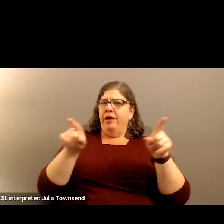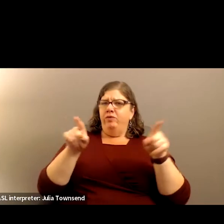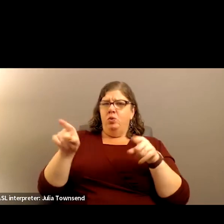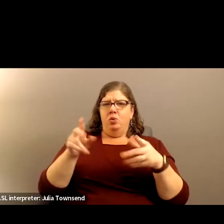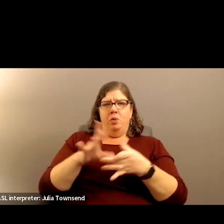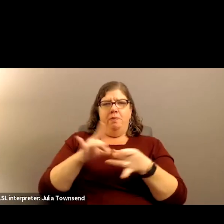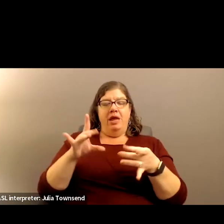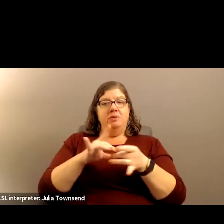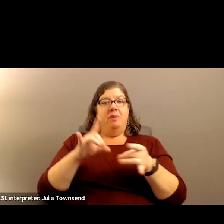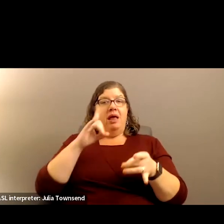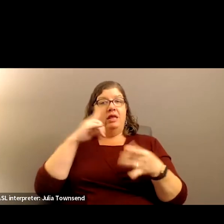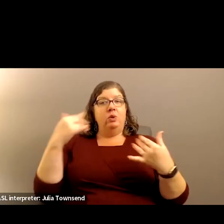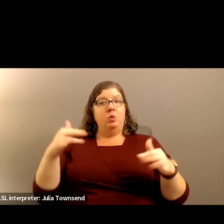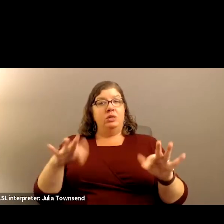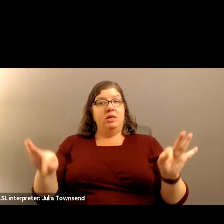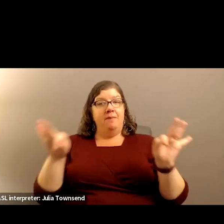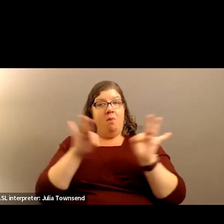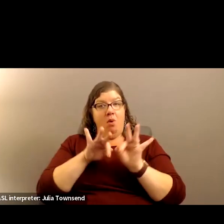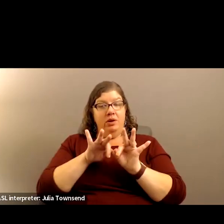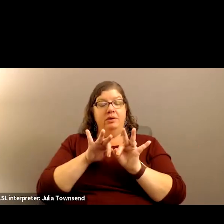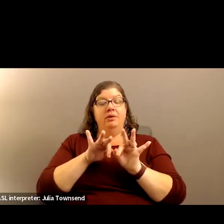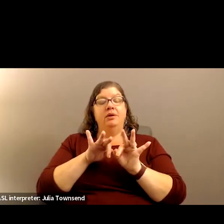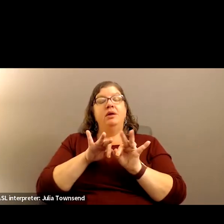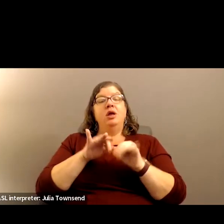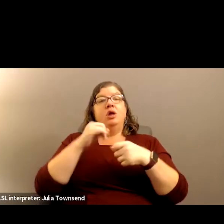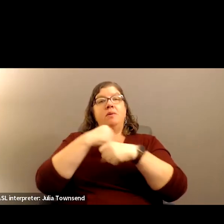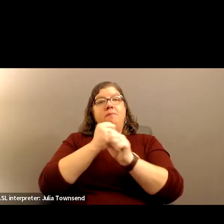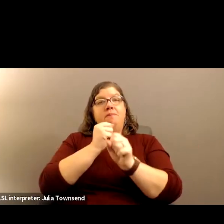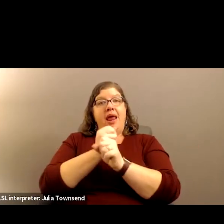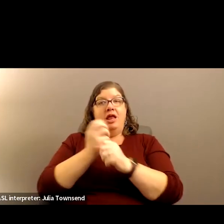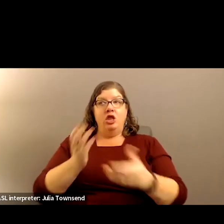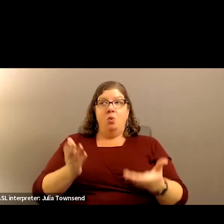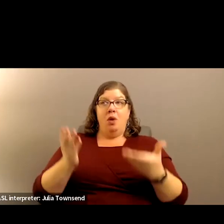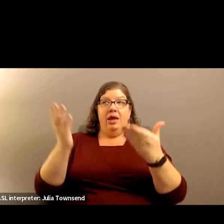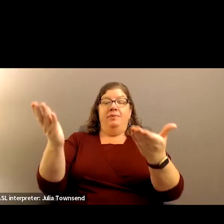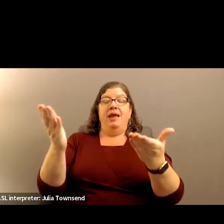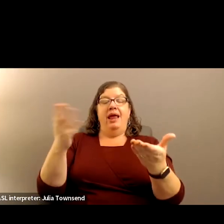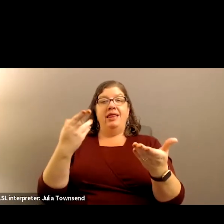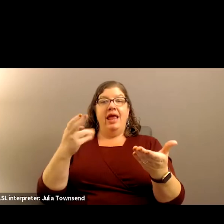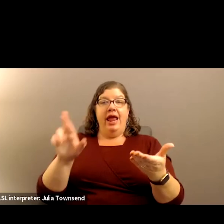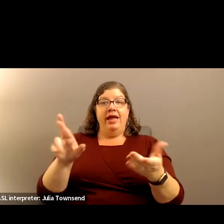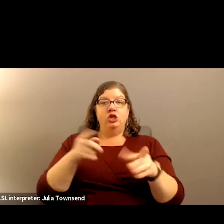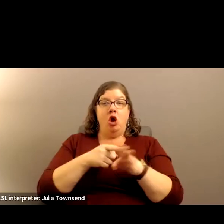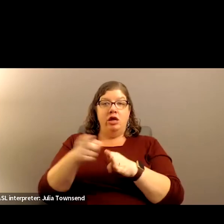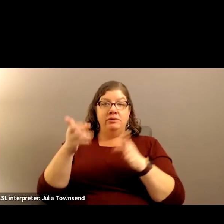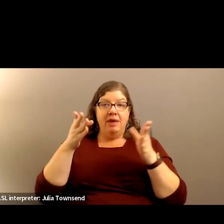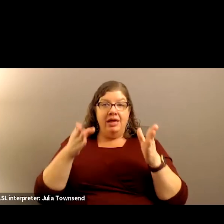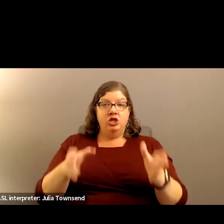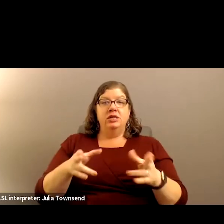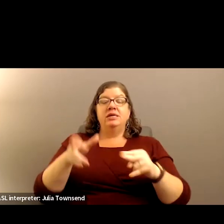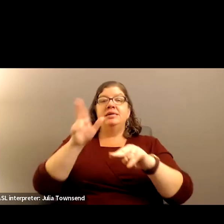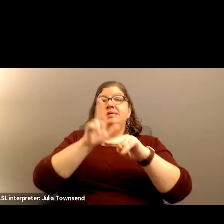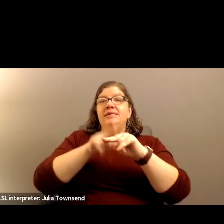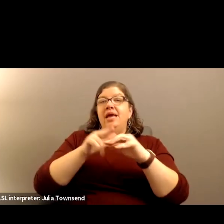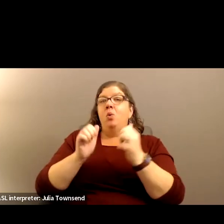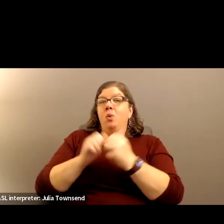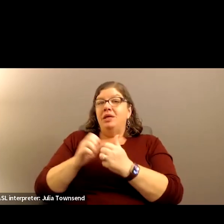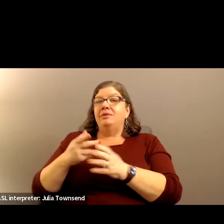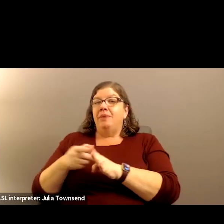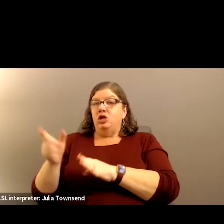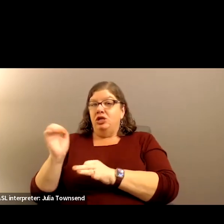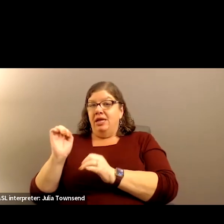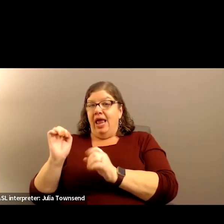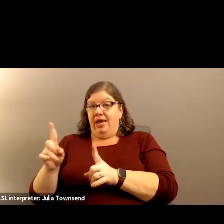it, but I do think it's very important that you are making the recommendation that the HR specialist sit with special ed